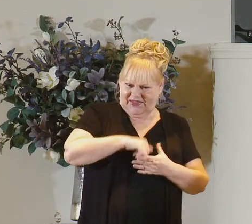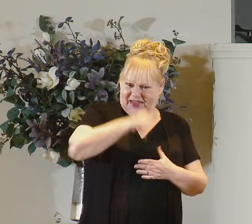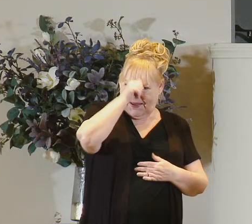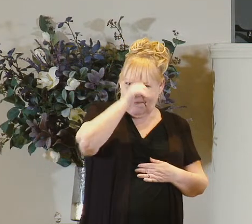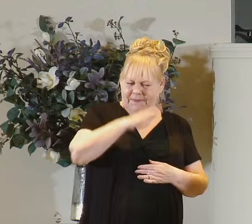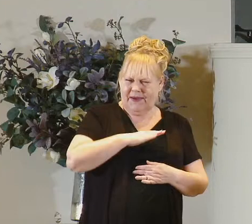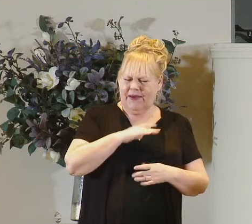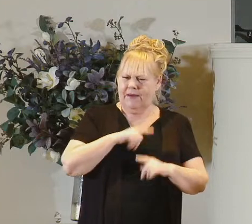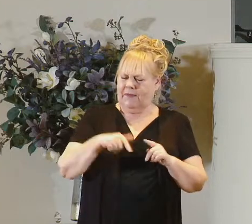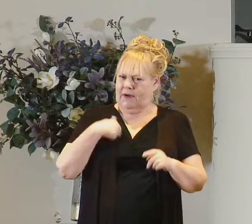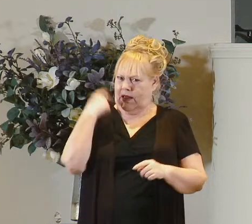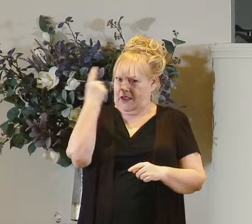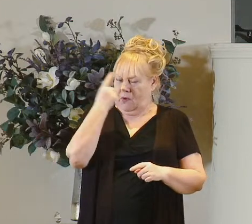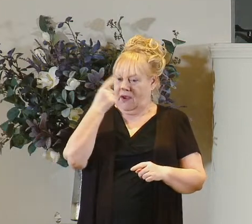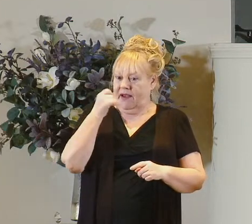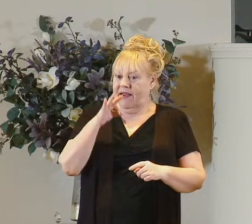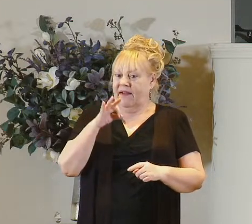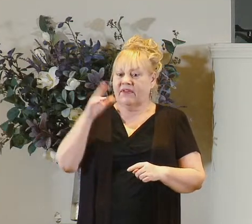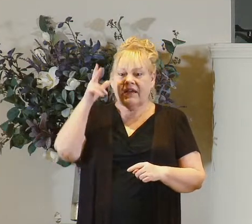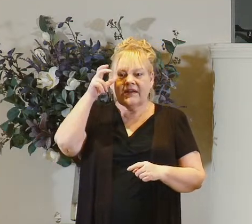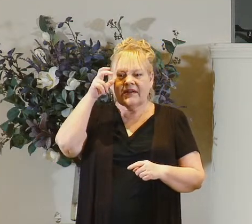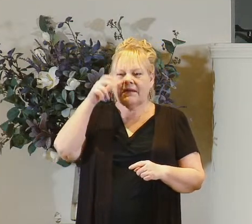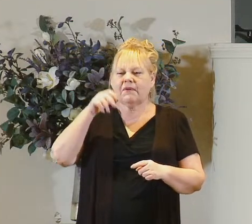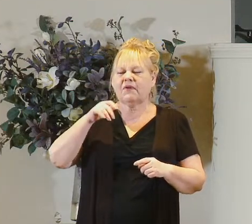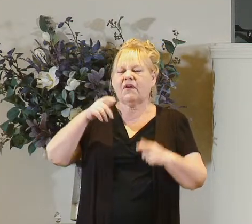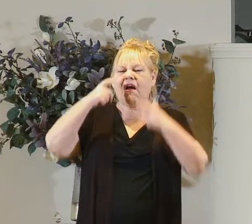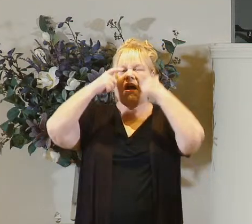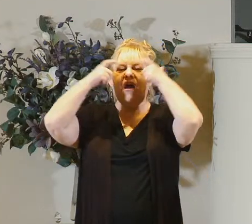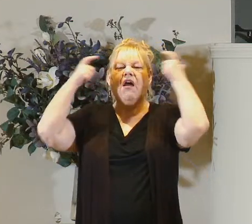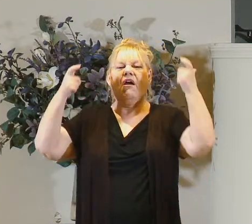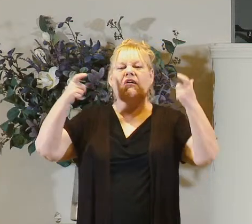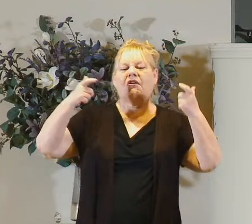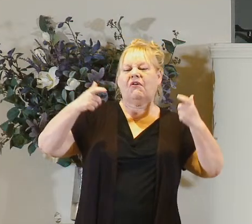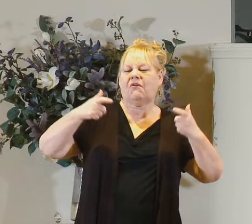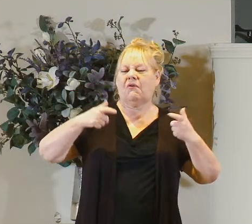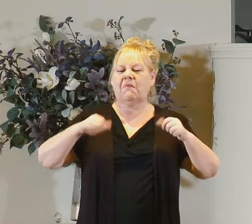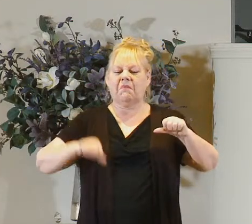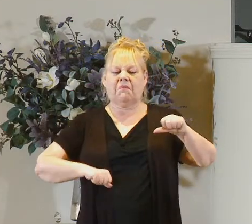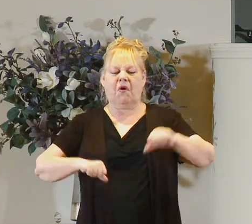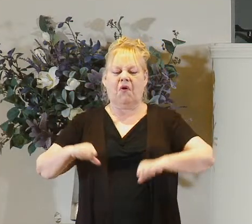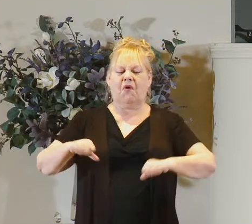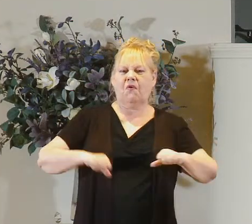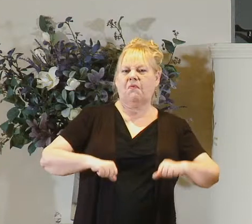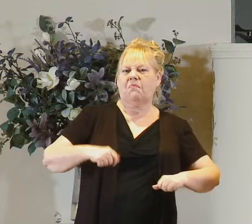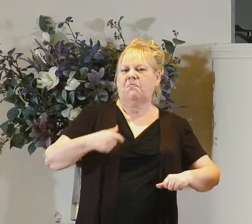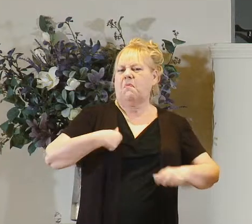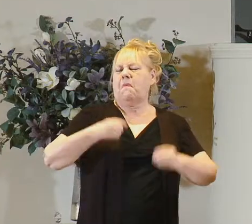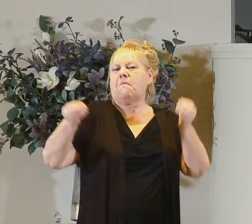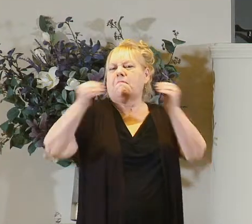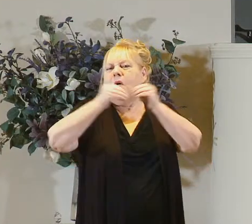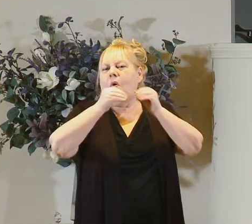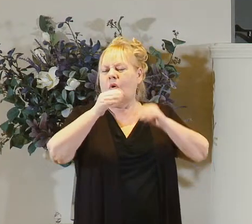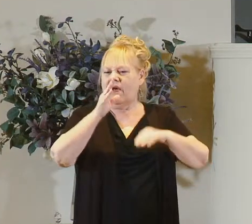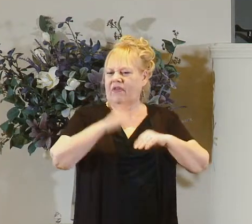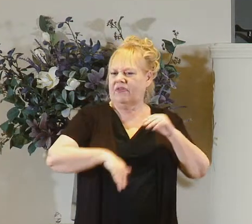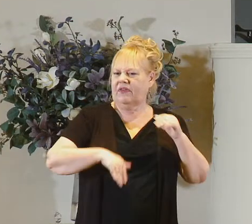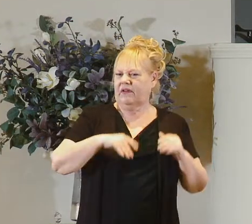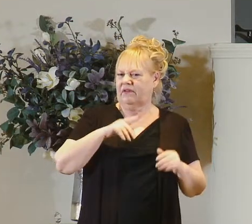but i'm kind of wondering if these demons are not just being arrogant that they're boasting trying to make themselves seem